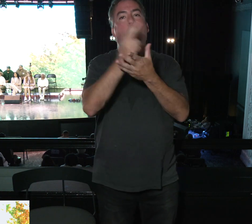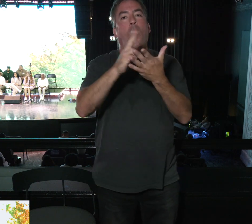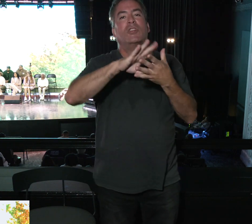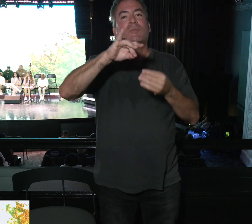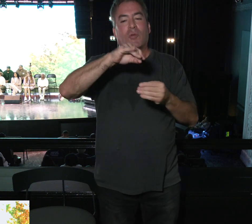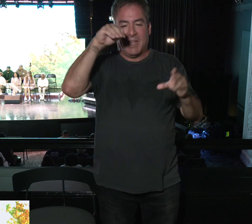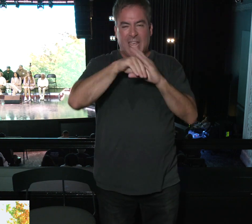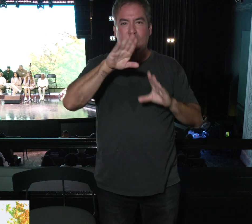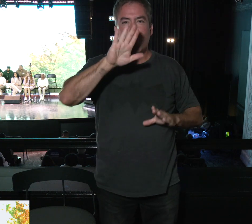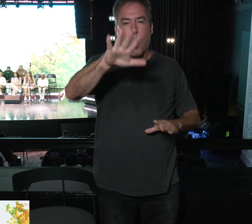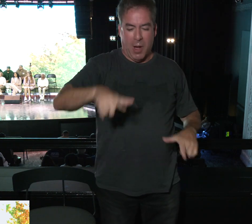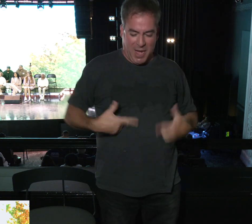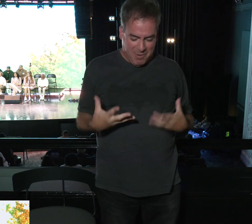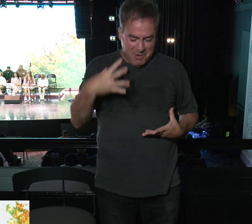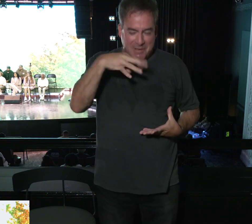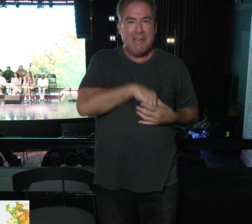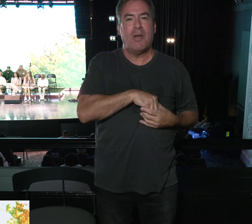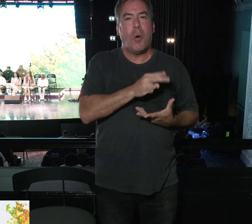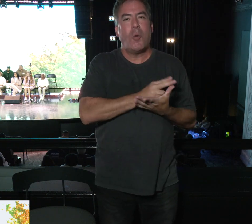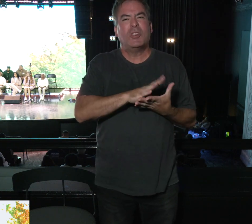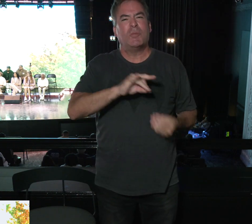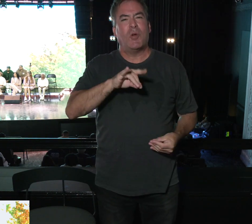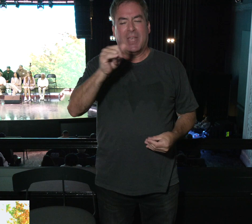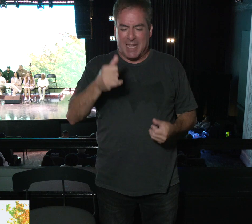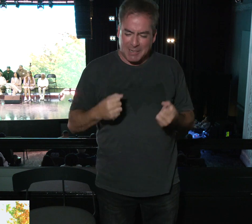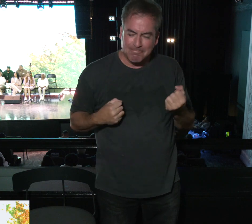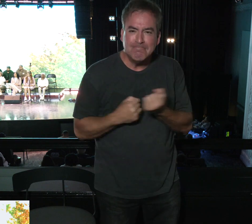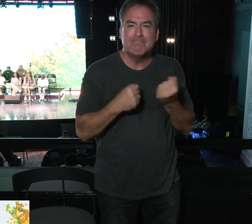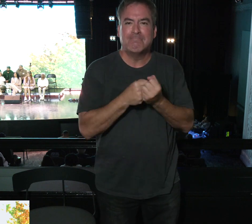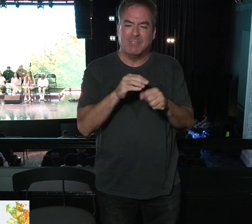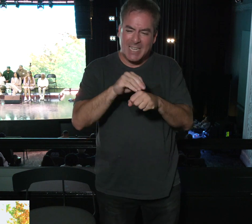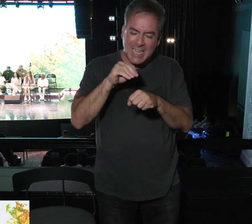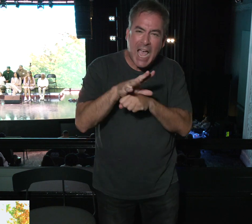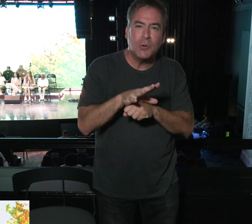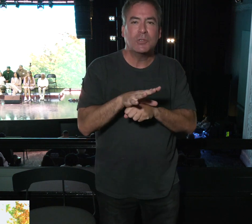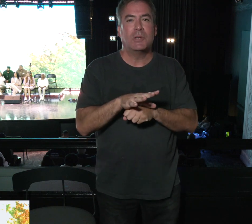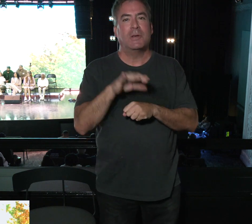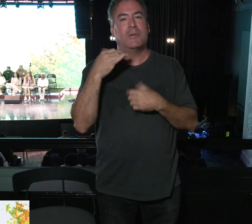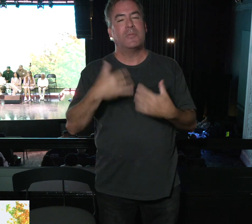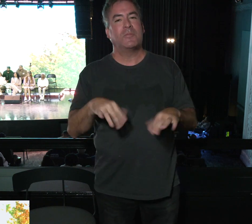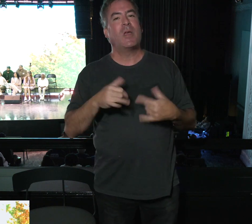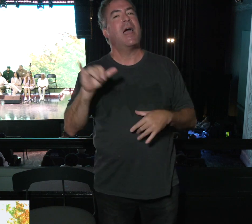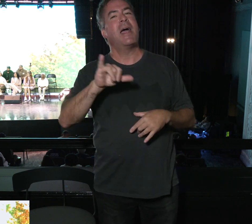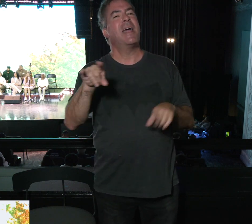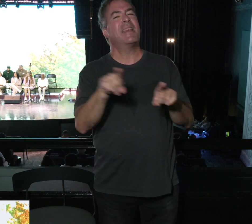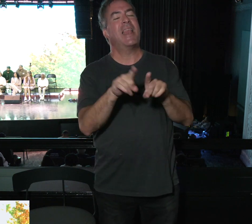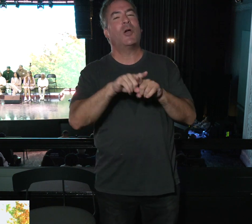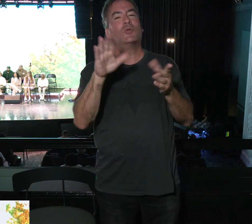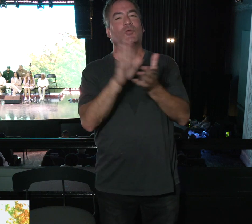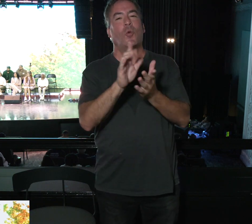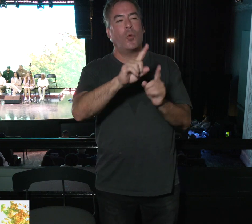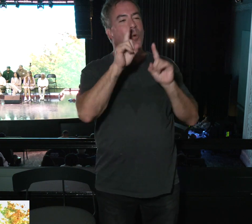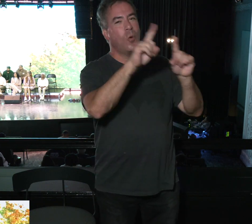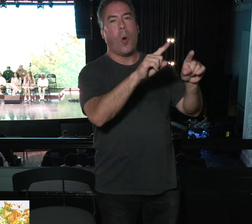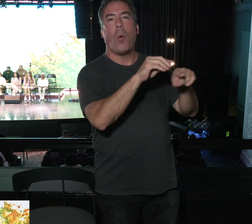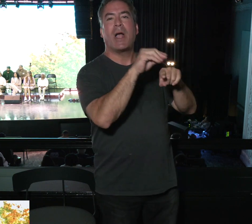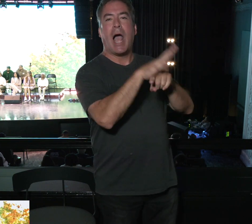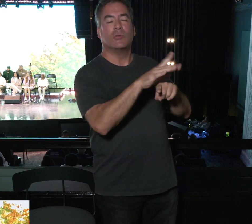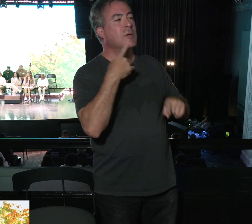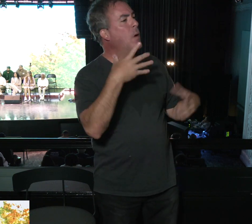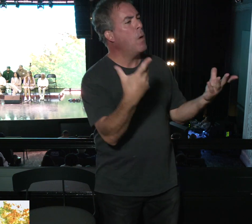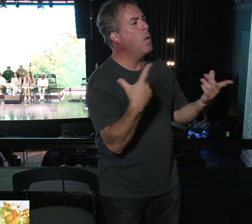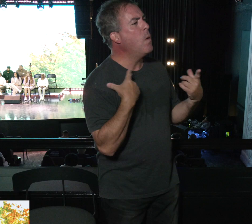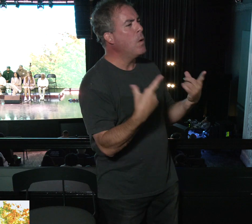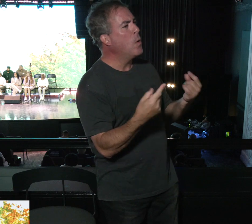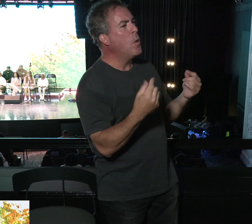He is our comforter. He is our guidance counselor. I love that term, guidance counselor. You know, when you're in school, you go to your guidance counselor. You go, hey, what's